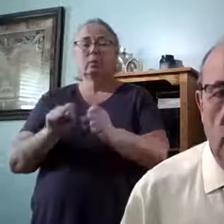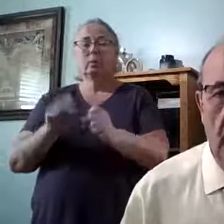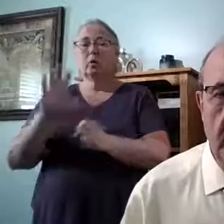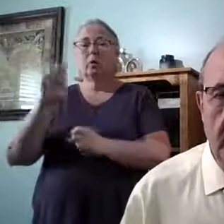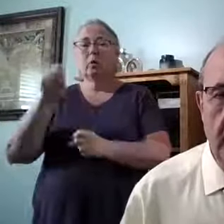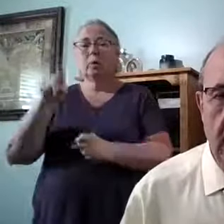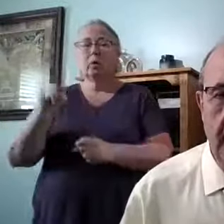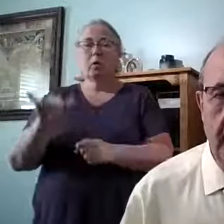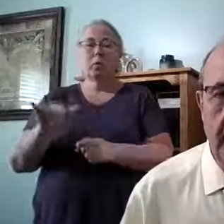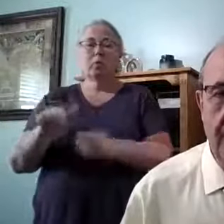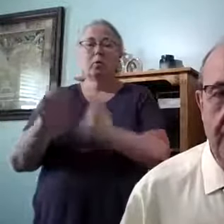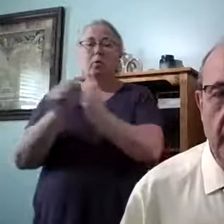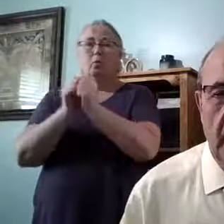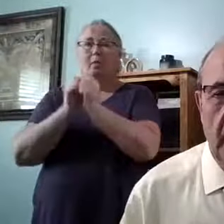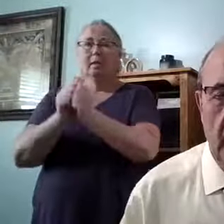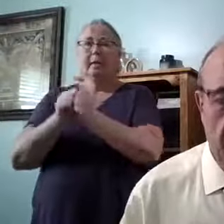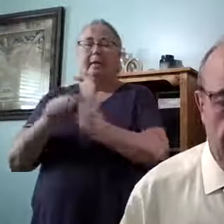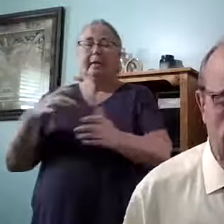with anxiety.